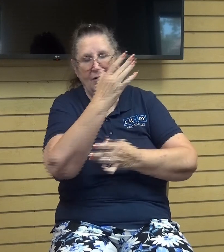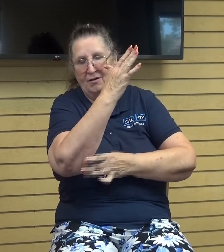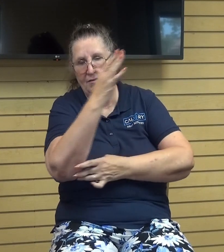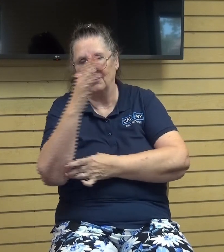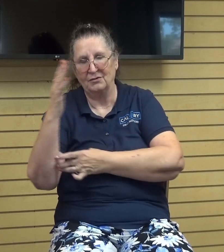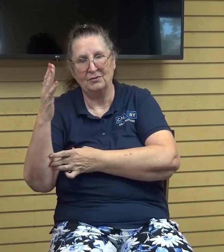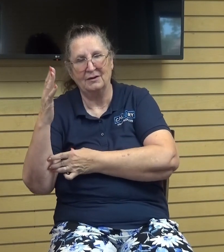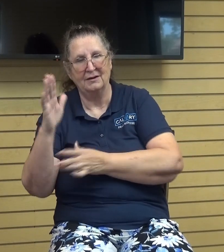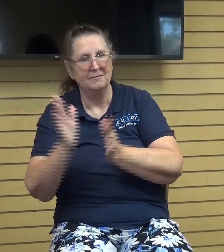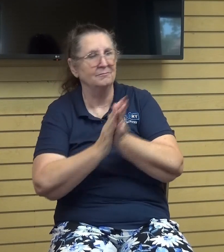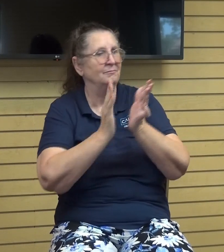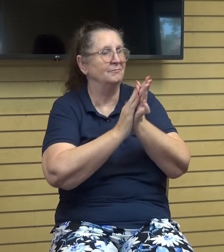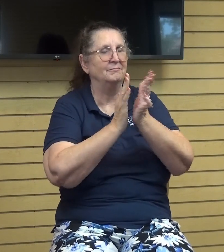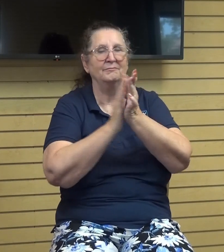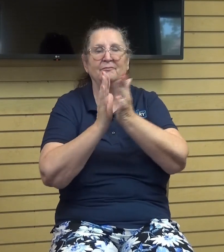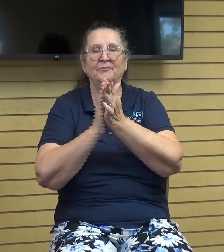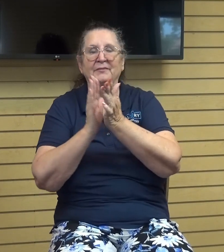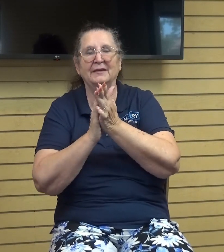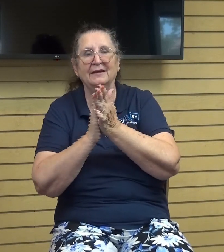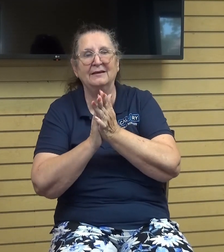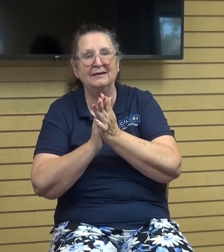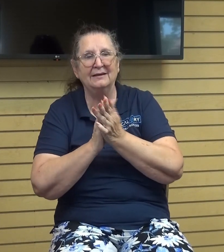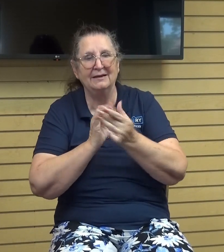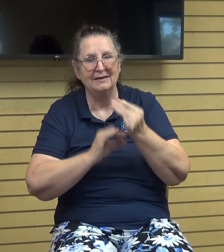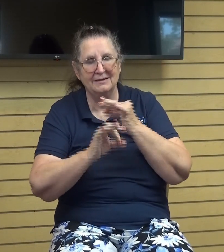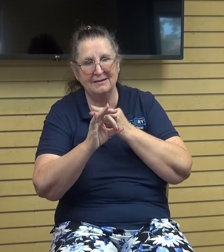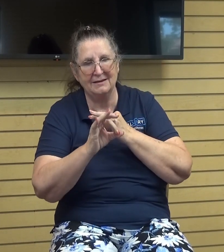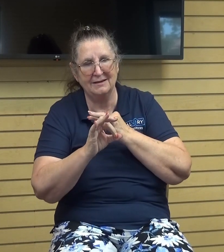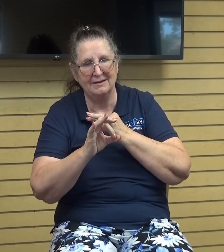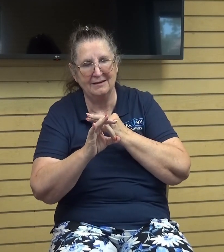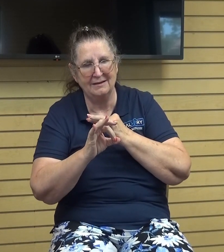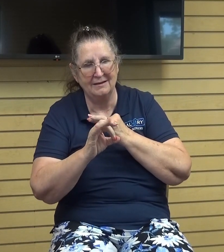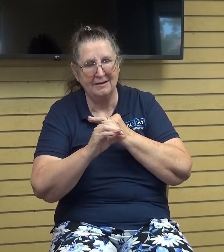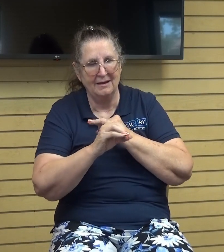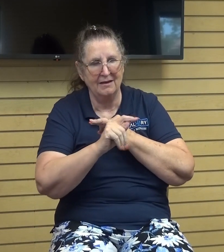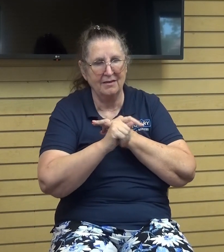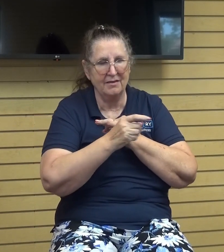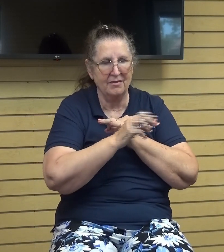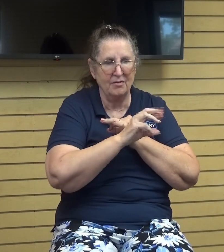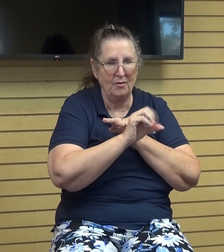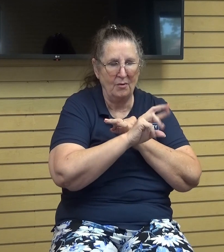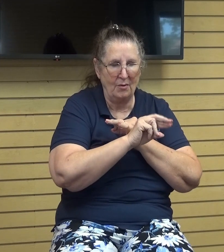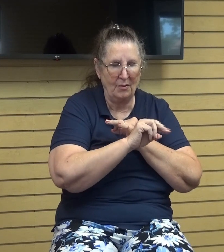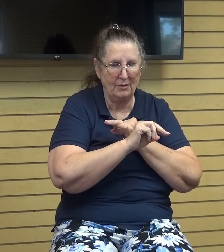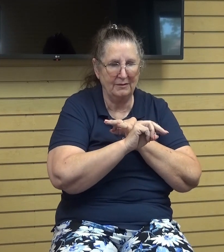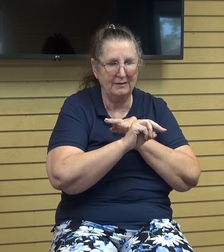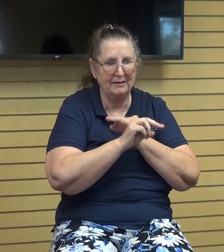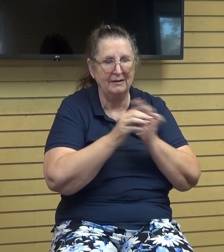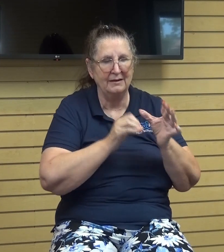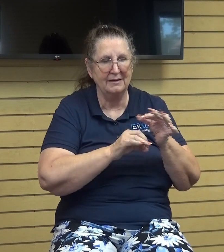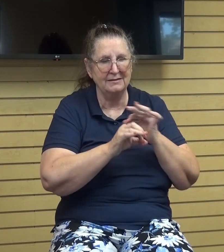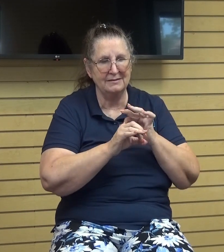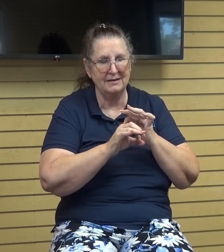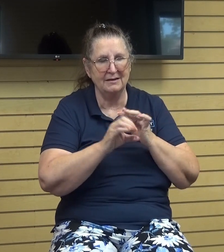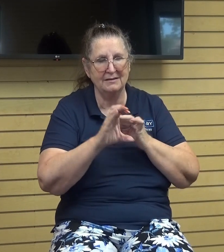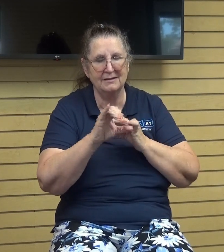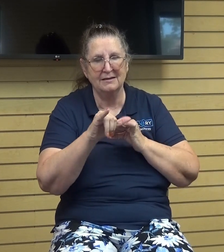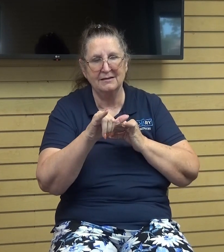shall clap their hands instead of the thorn shall come up the cypress instead of the rear shall come up the